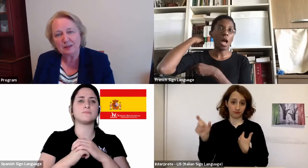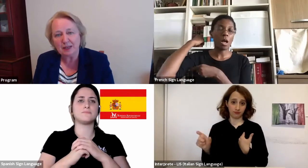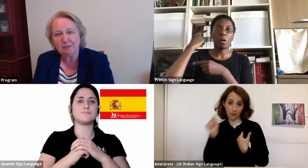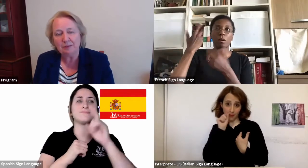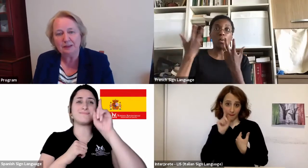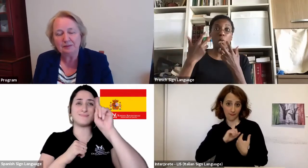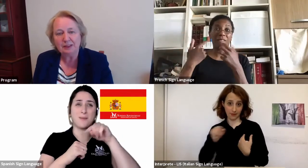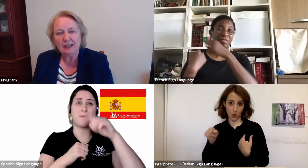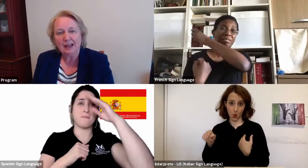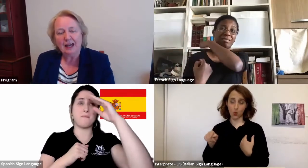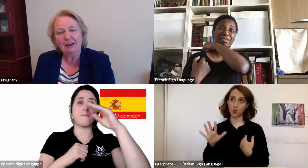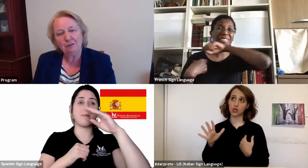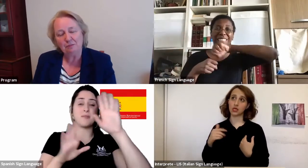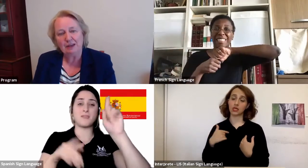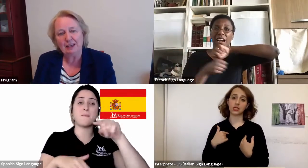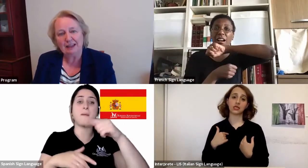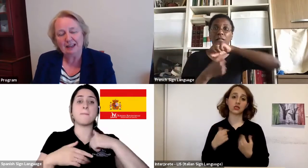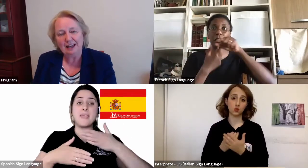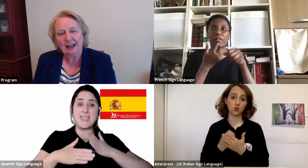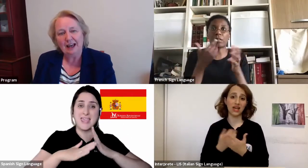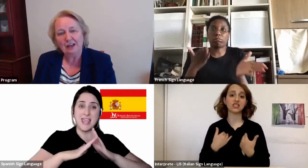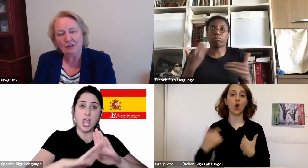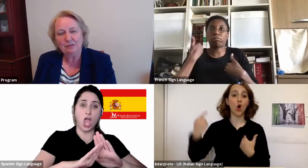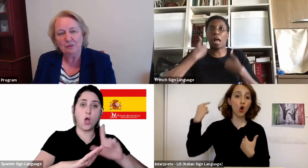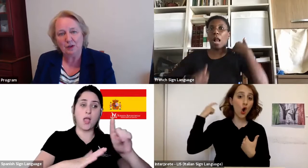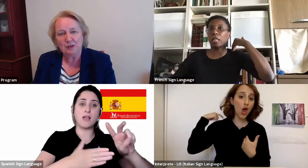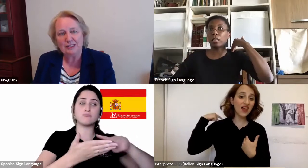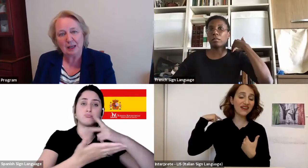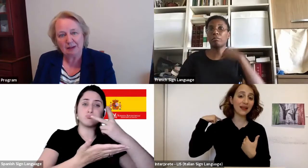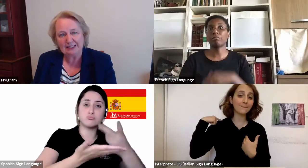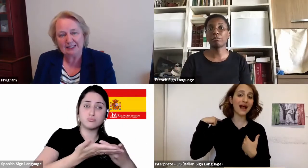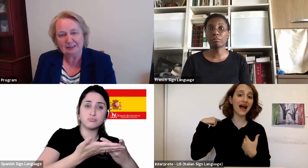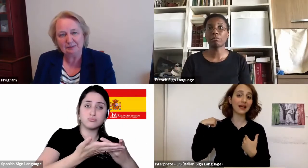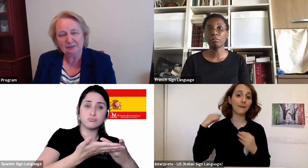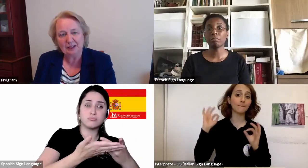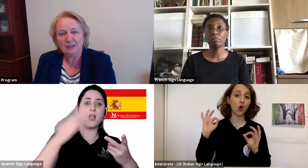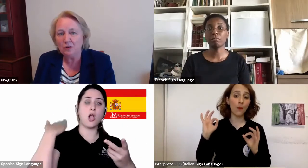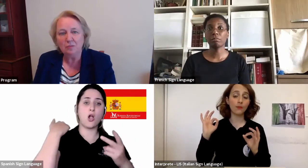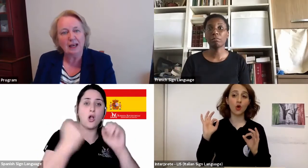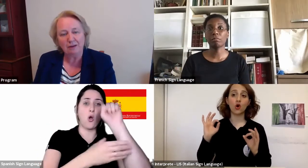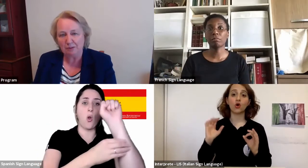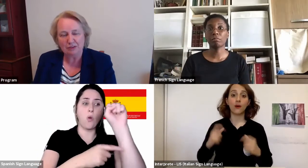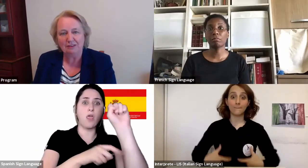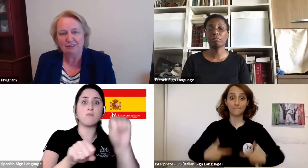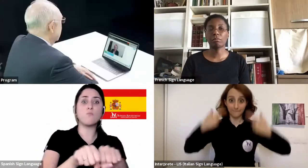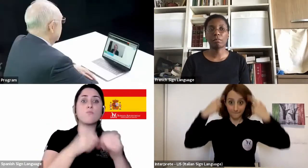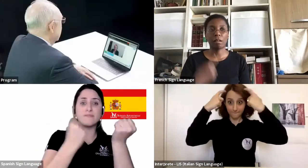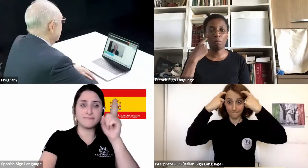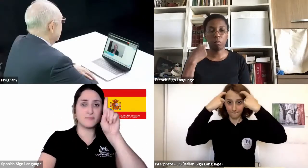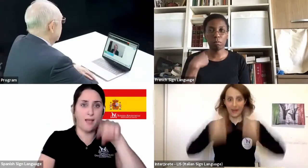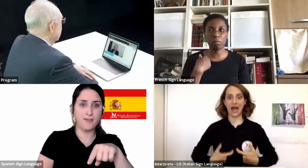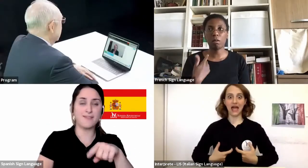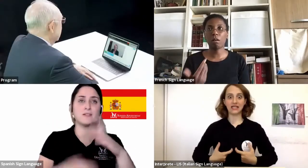home in September. And for me, COVID was a blessing. Normally, I would be travelling.